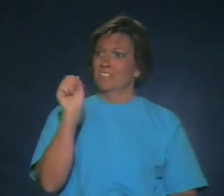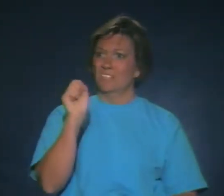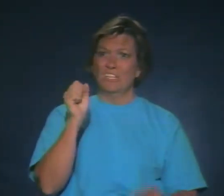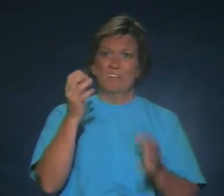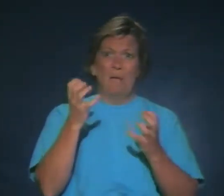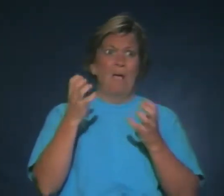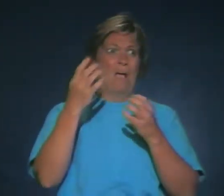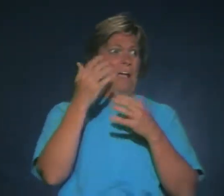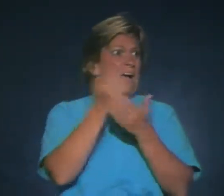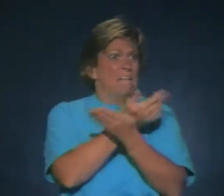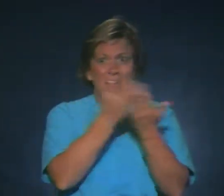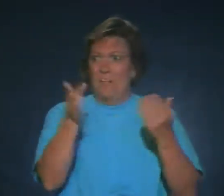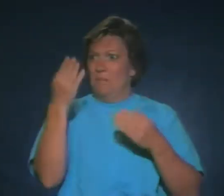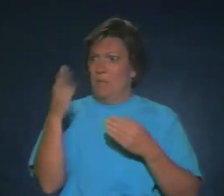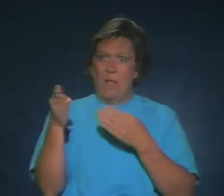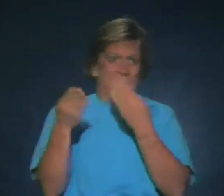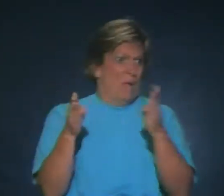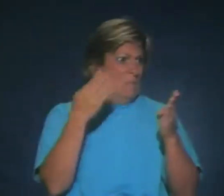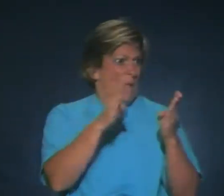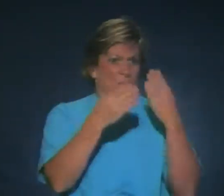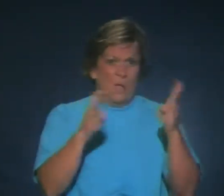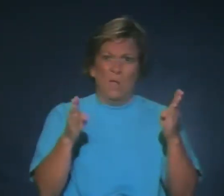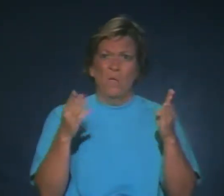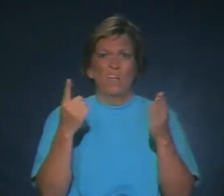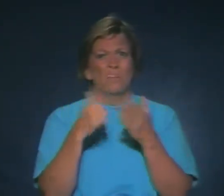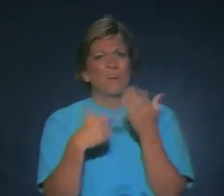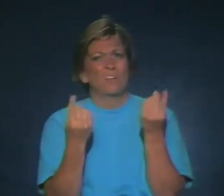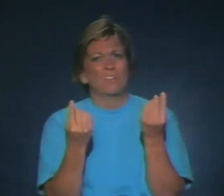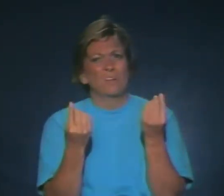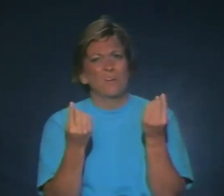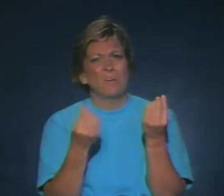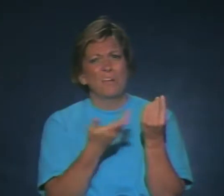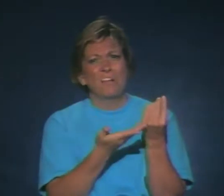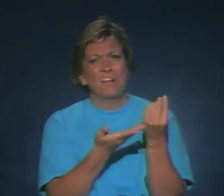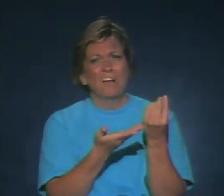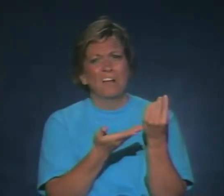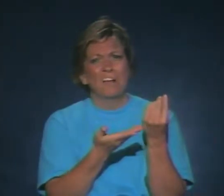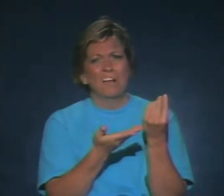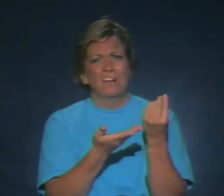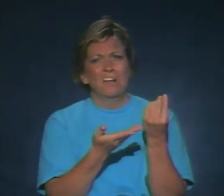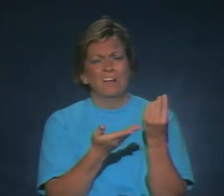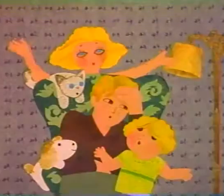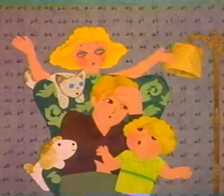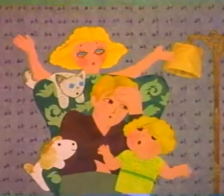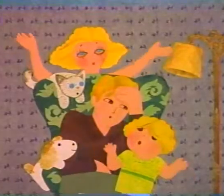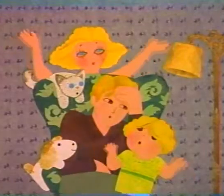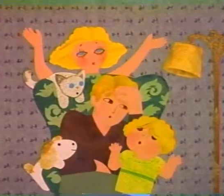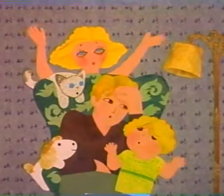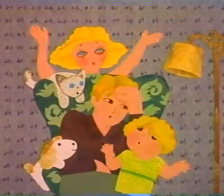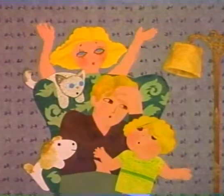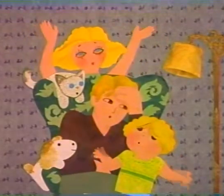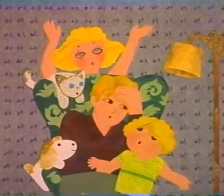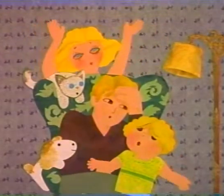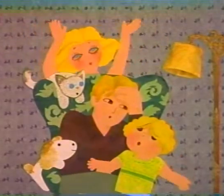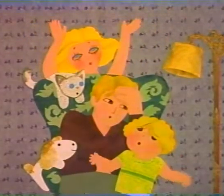What can we do with Sue? She wants everything blue. What can we do with Sue?